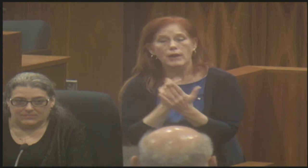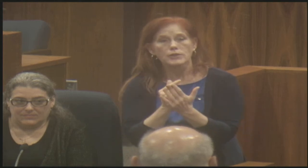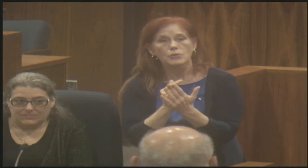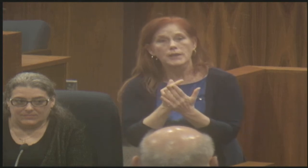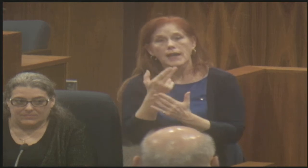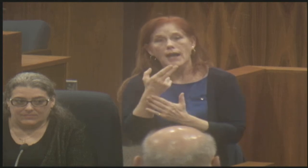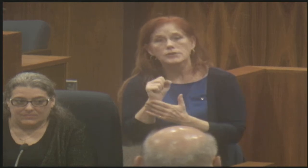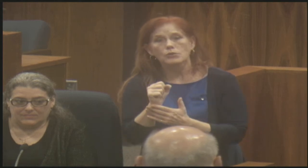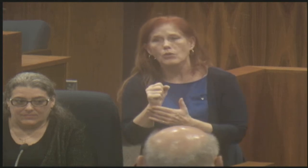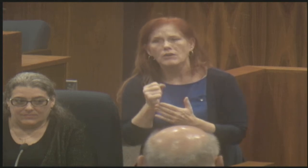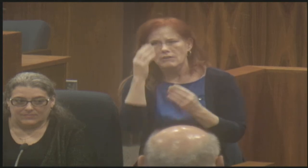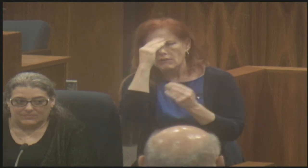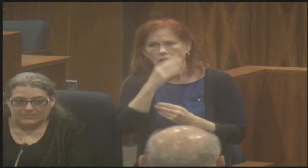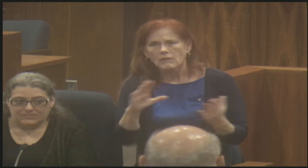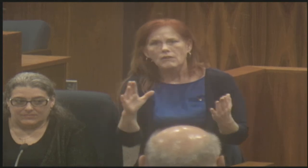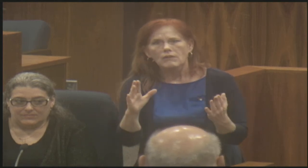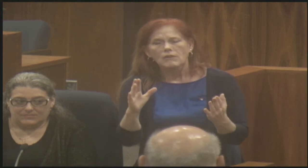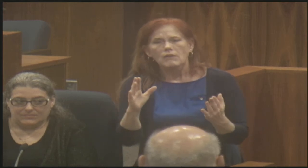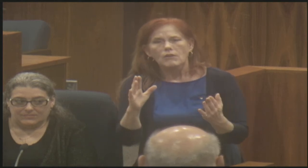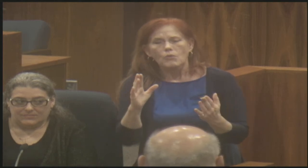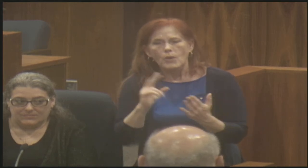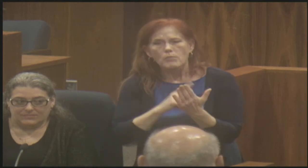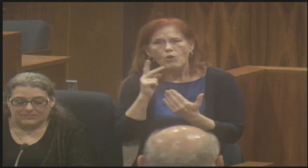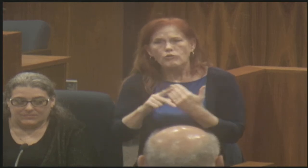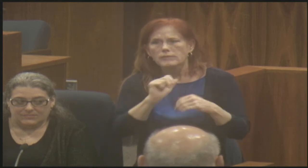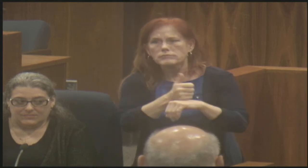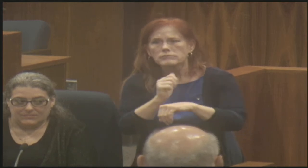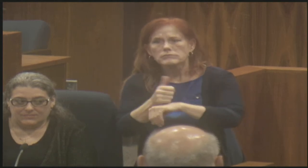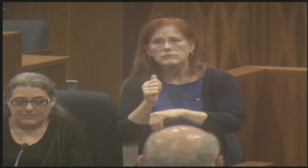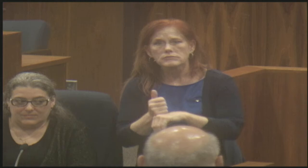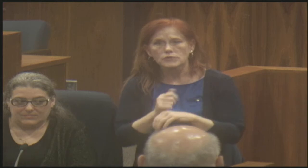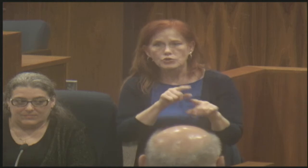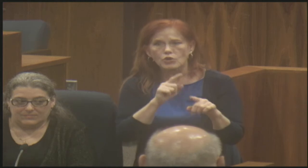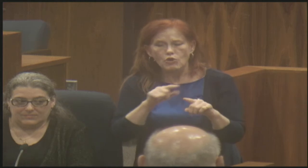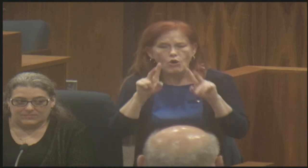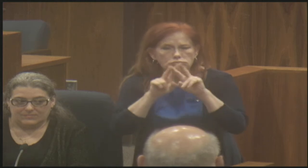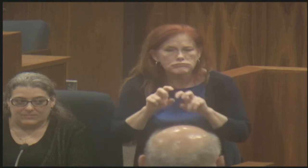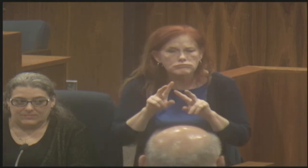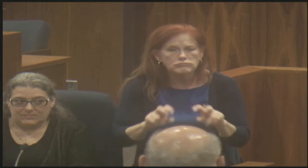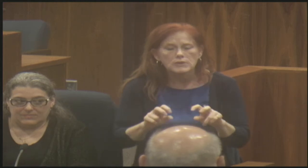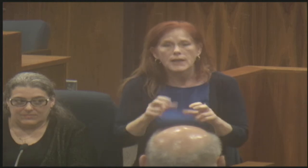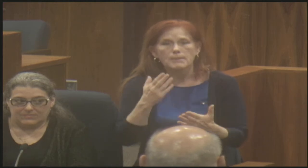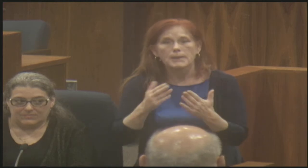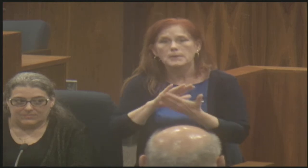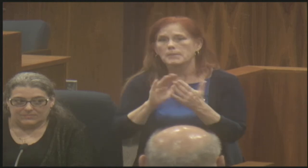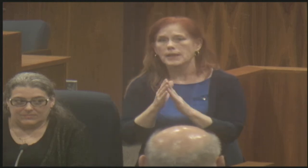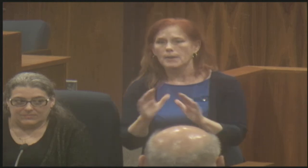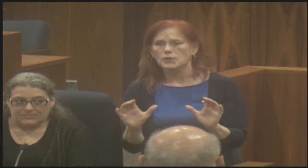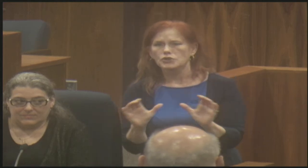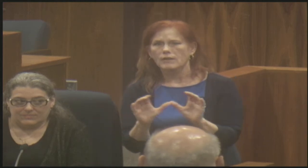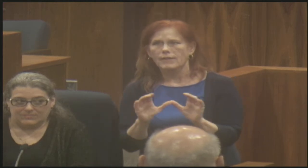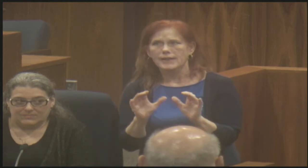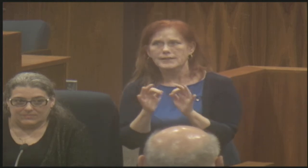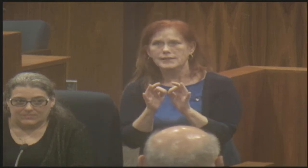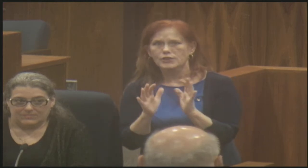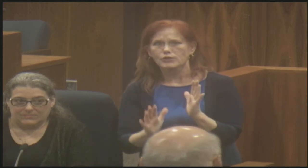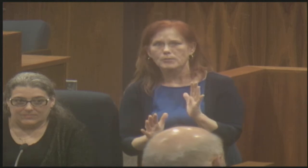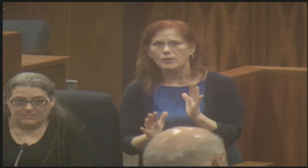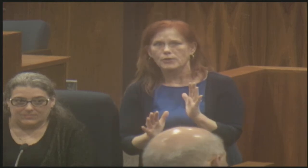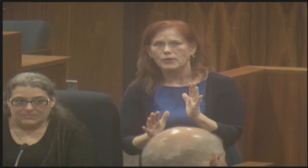where the programs are to go in and to look at moving forward to get certified as an interpreter?